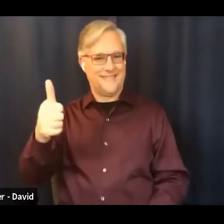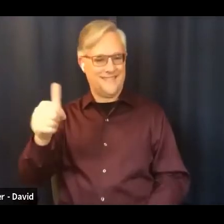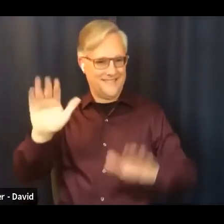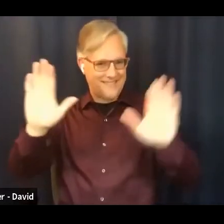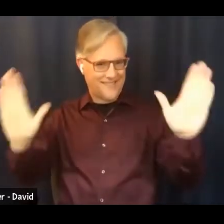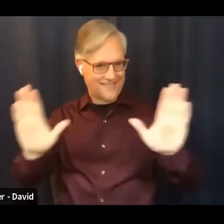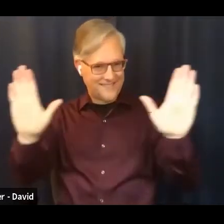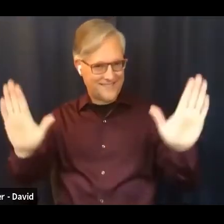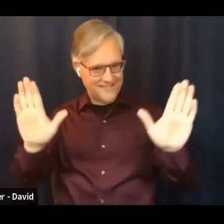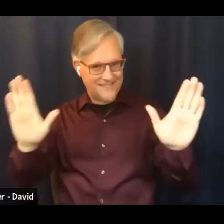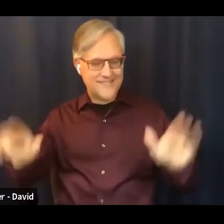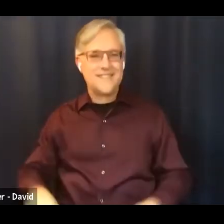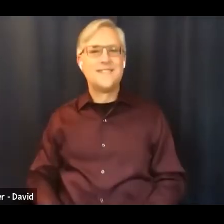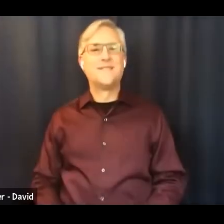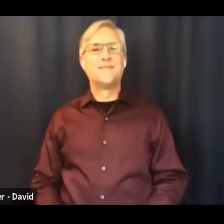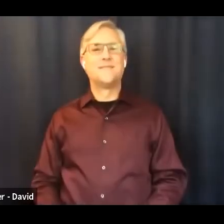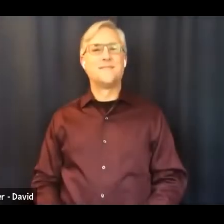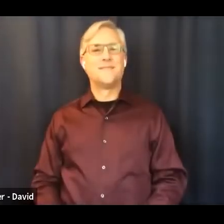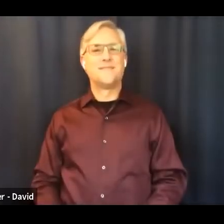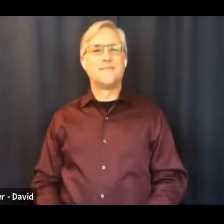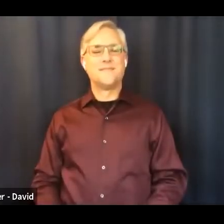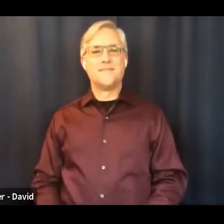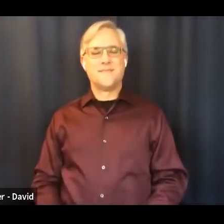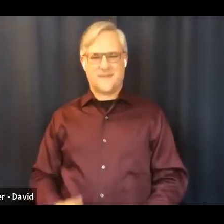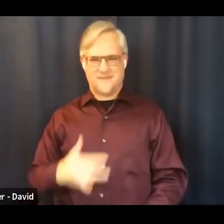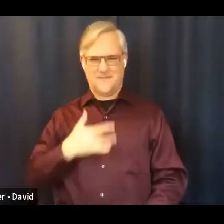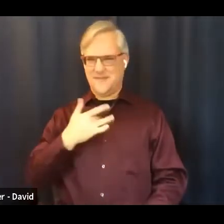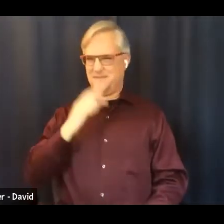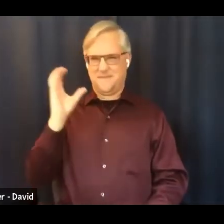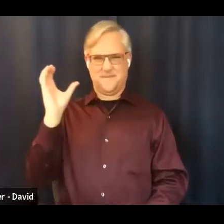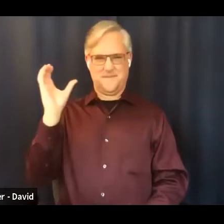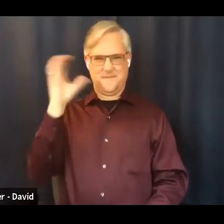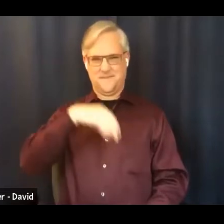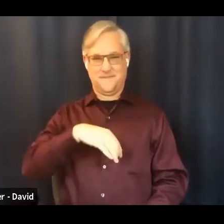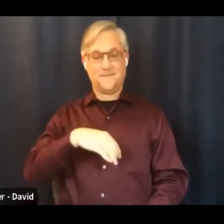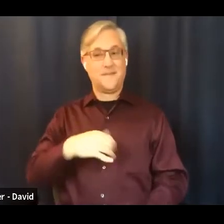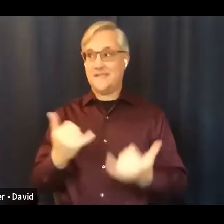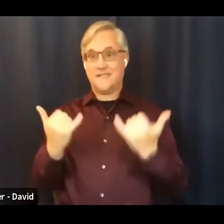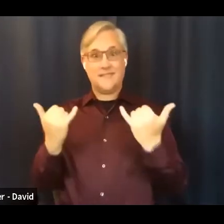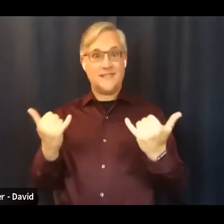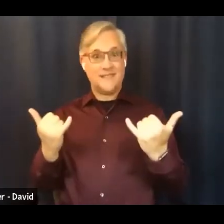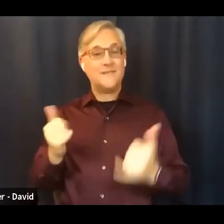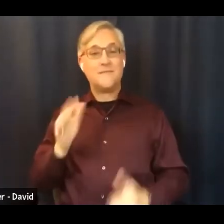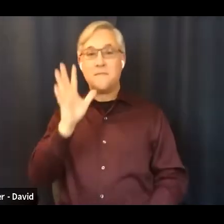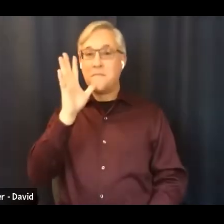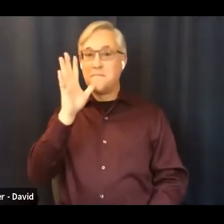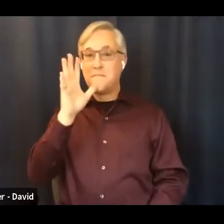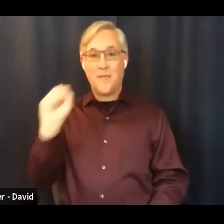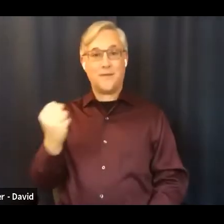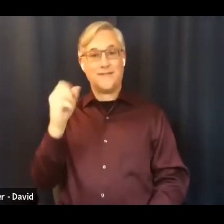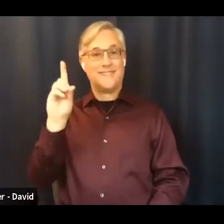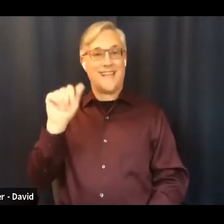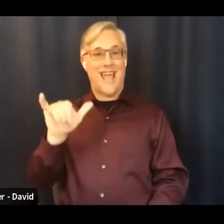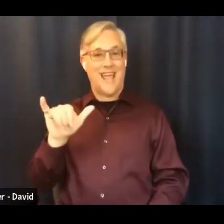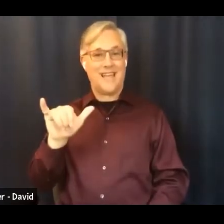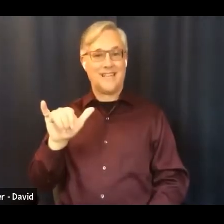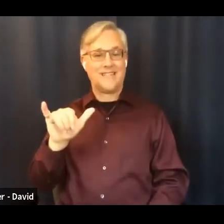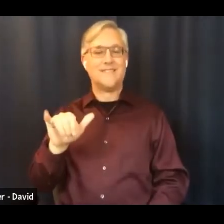it's very feels very weird but today is mother's day or sunday is mother's day and